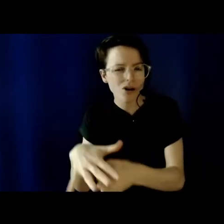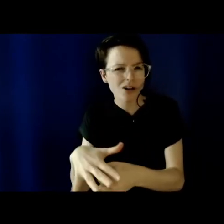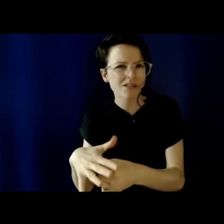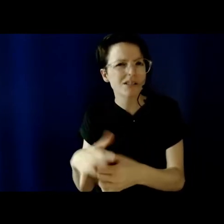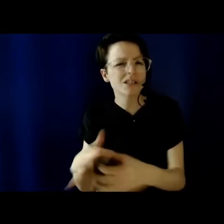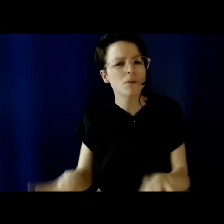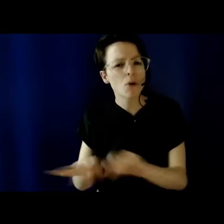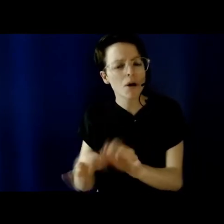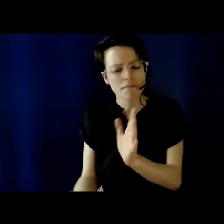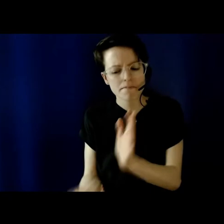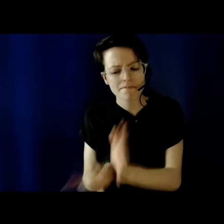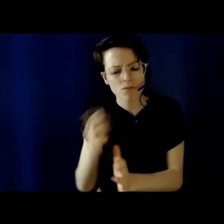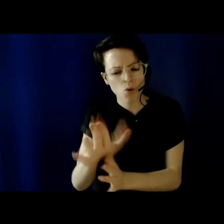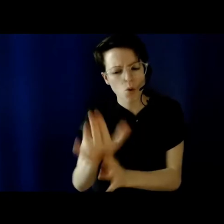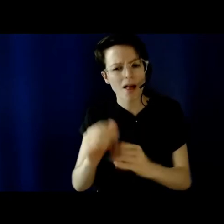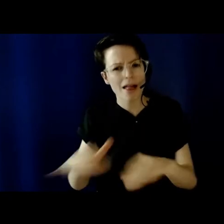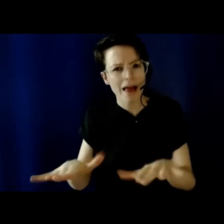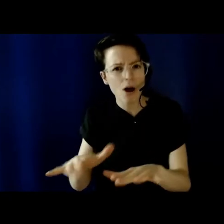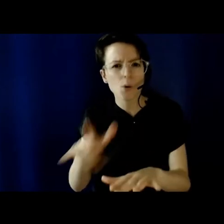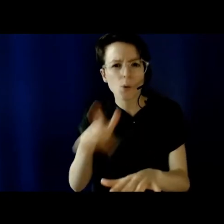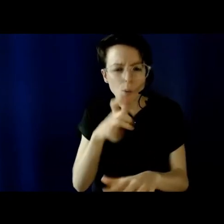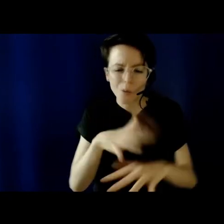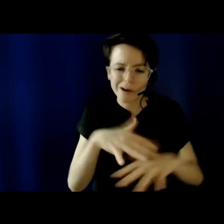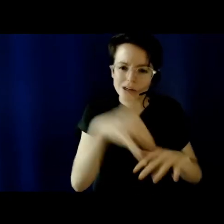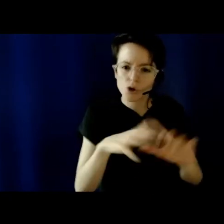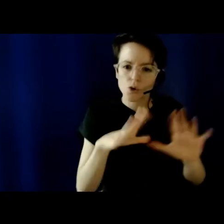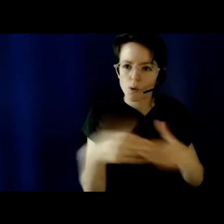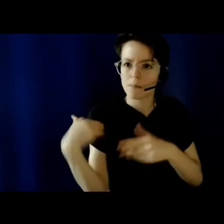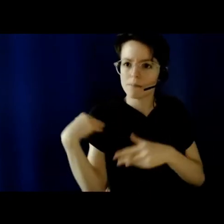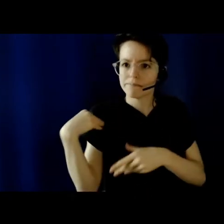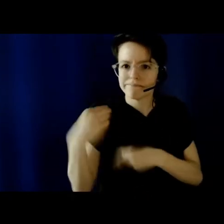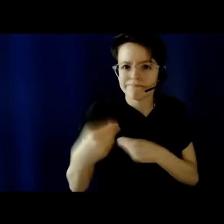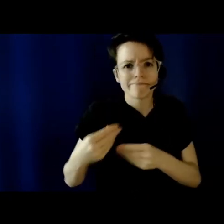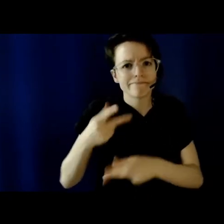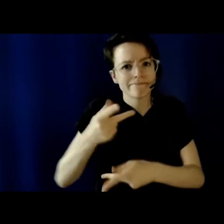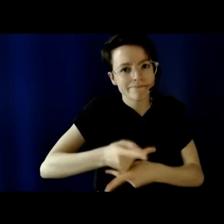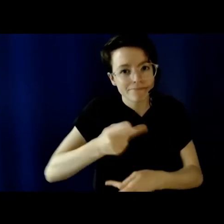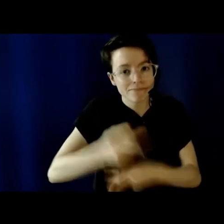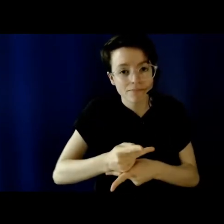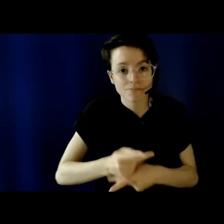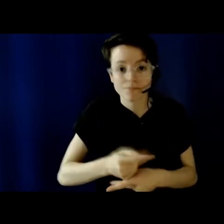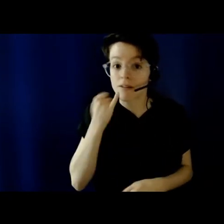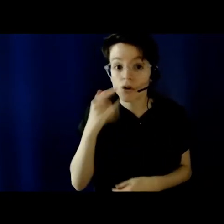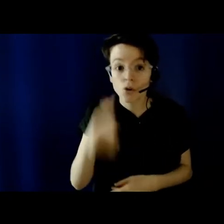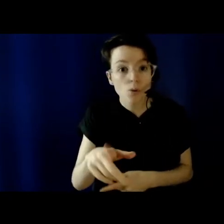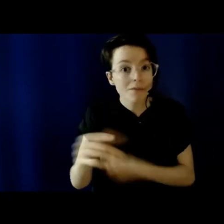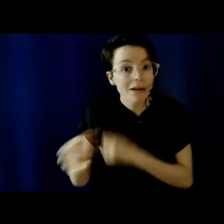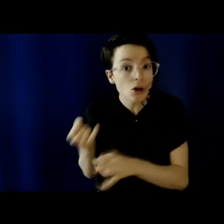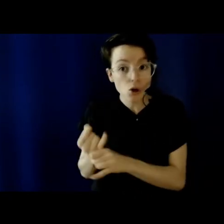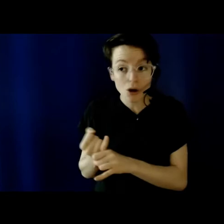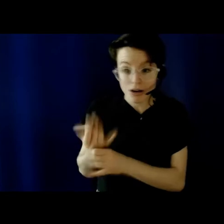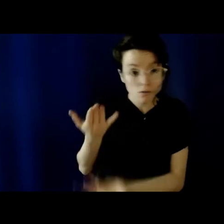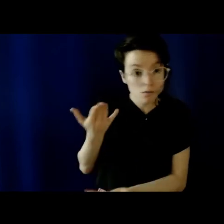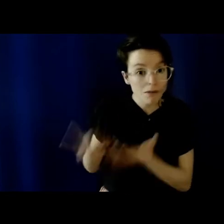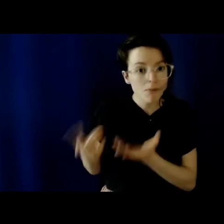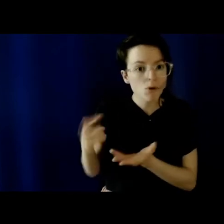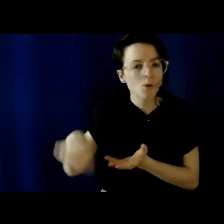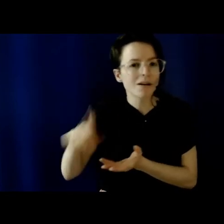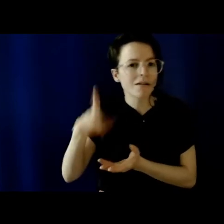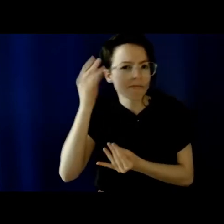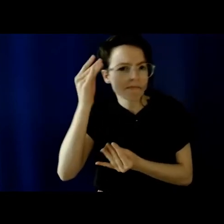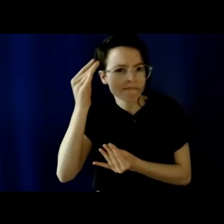take a moment to think about the additional forms that ongoing colonial relations take wherever you are and what you can do to dismantle them.